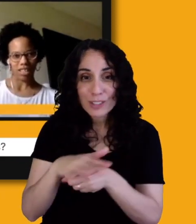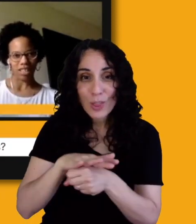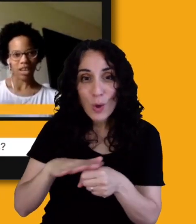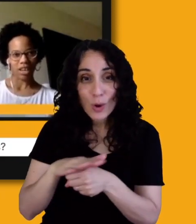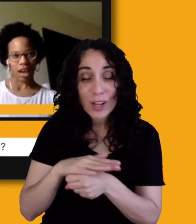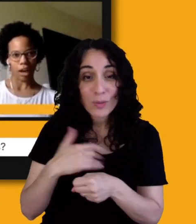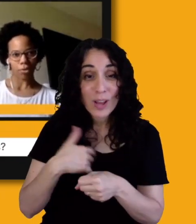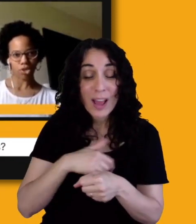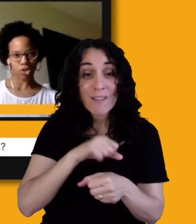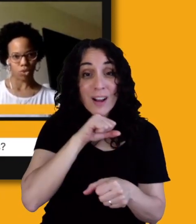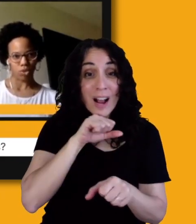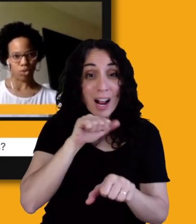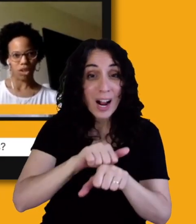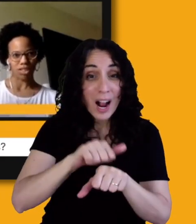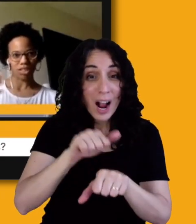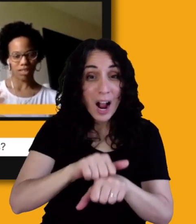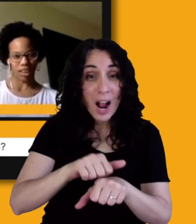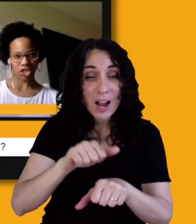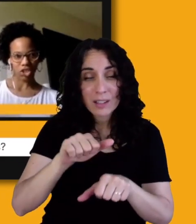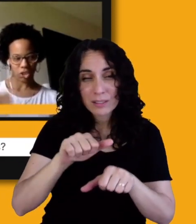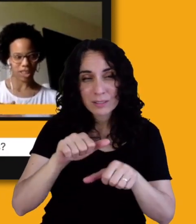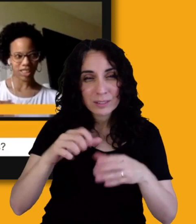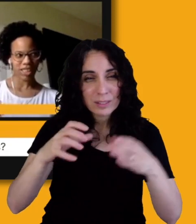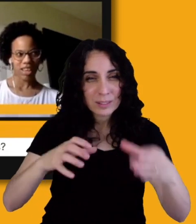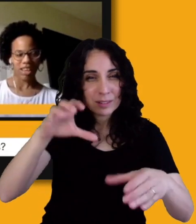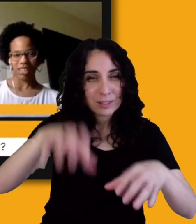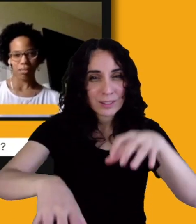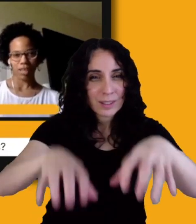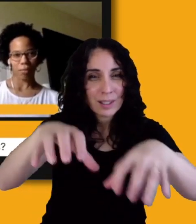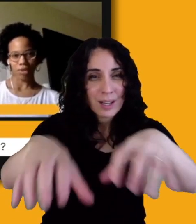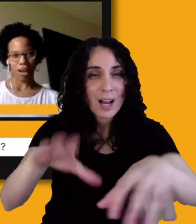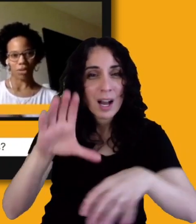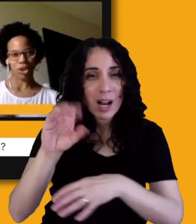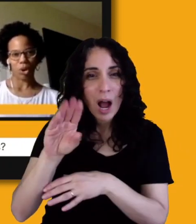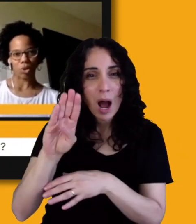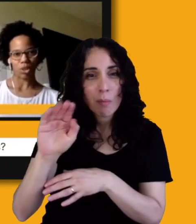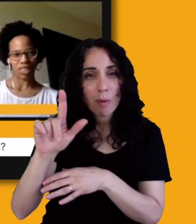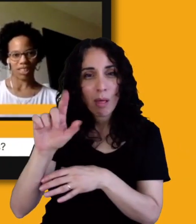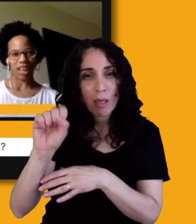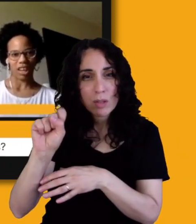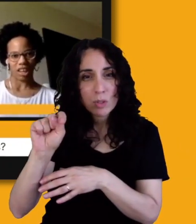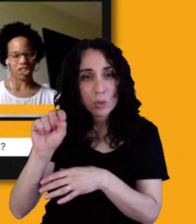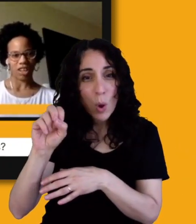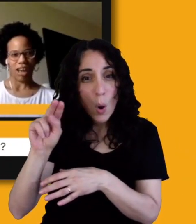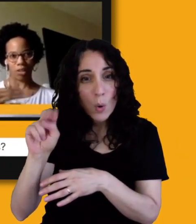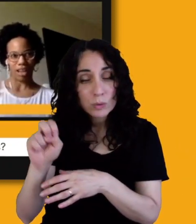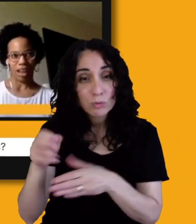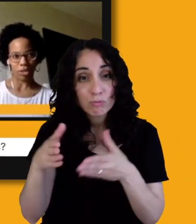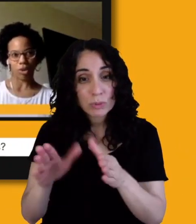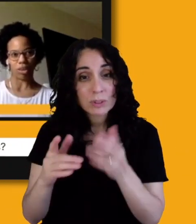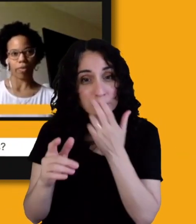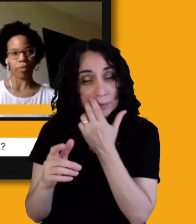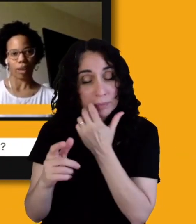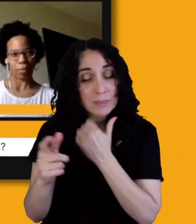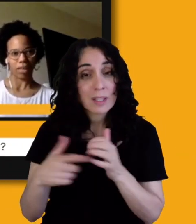cobblestone like streets. Yeah. Sometimes when I would go to get lunch, I would go a different way because